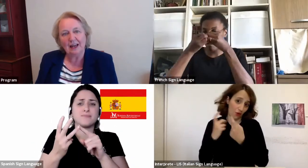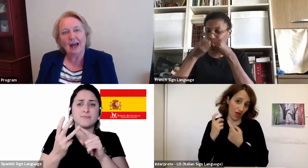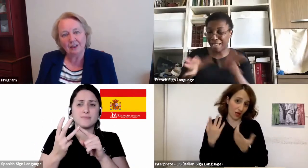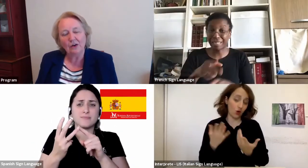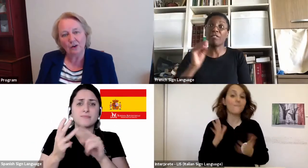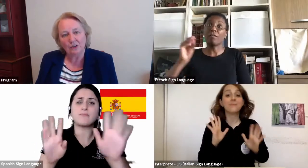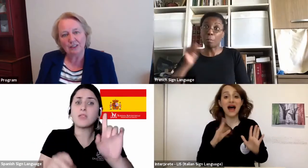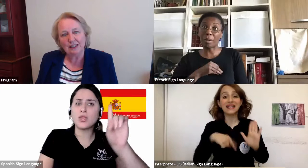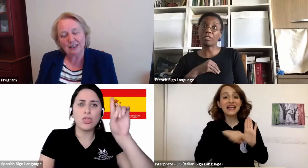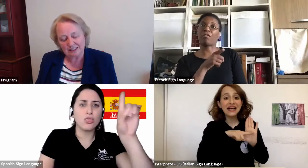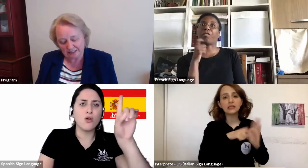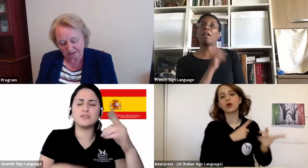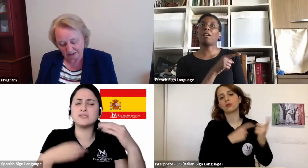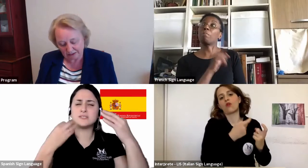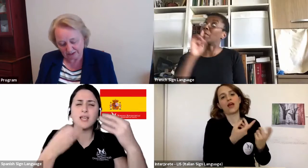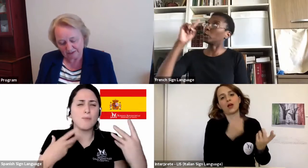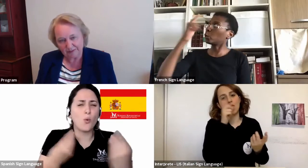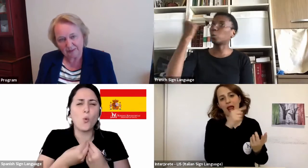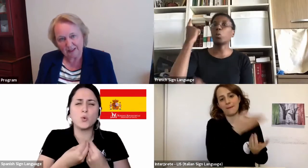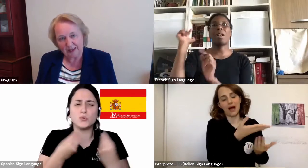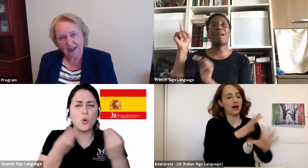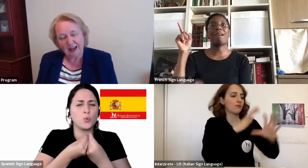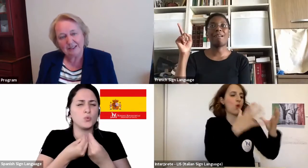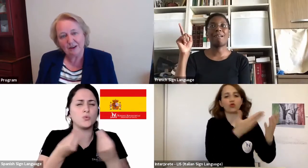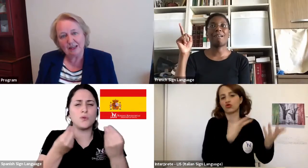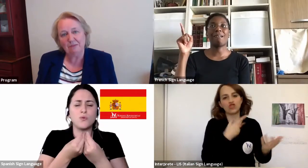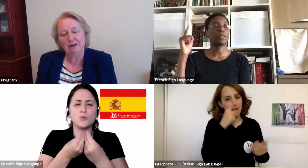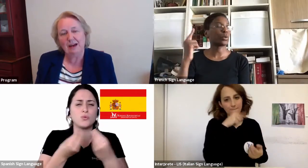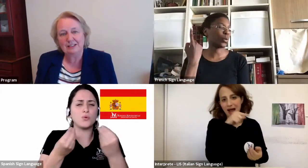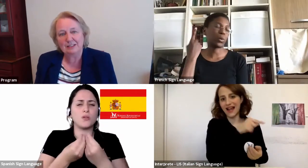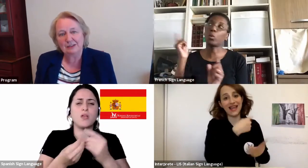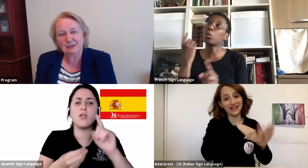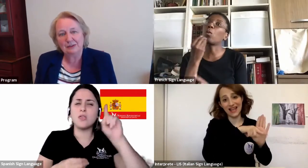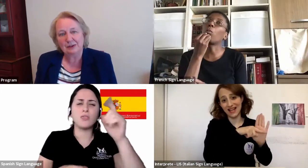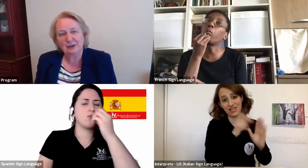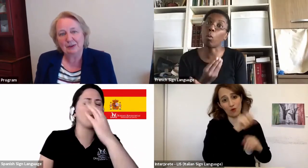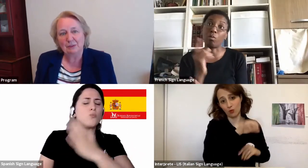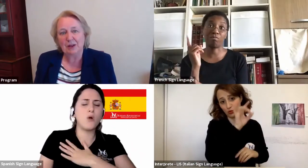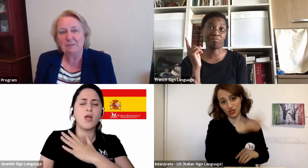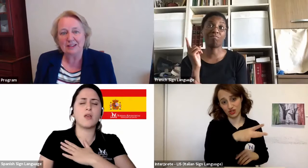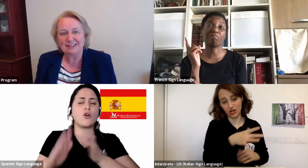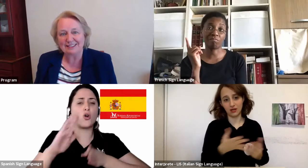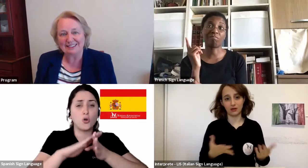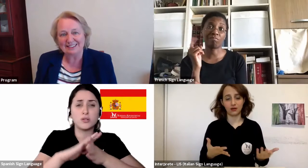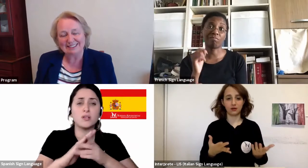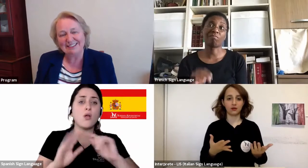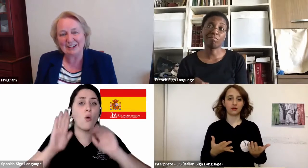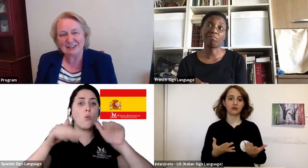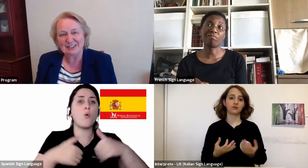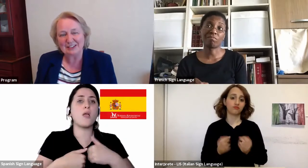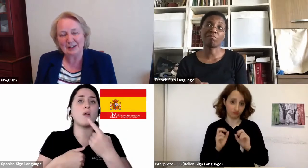and God is still good. And so I come back to what I mentioned